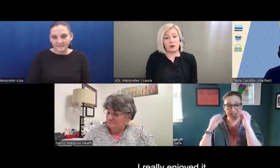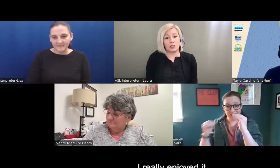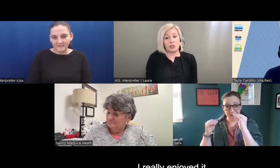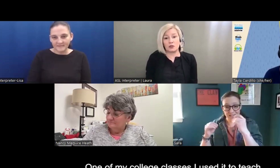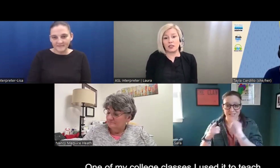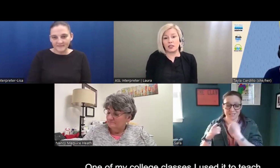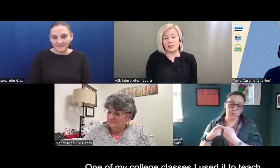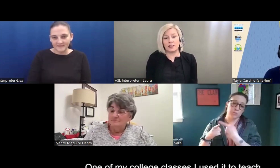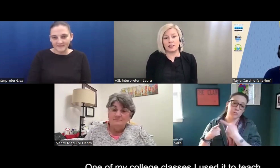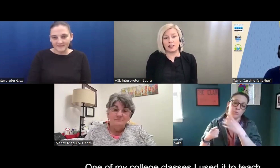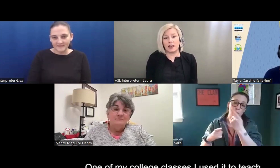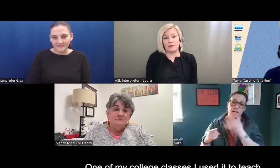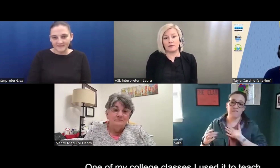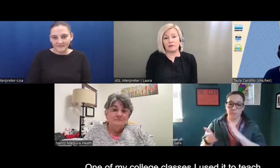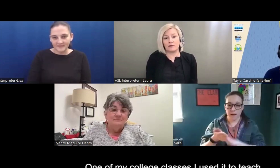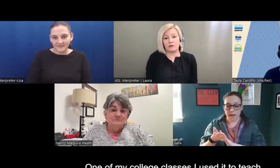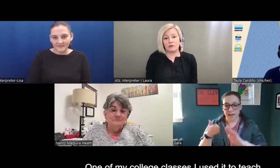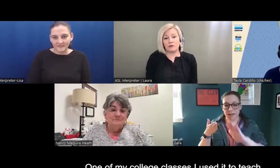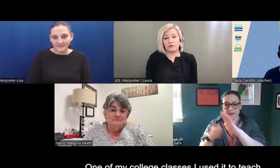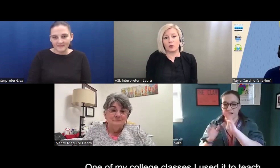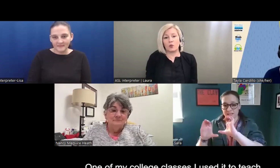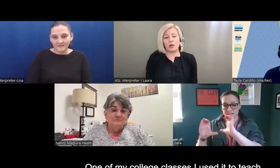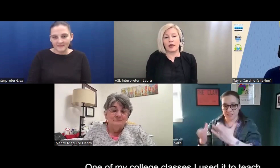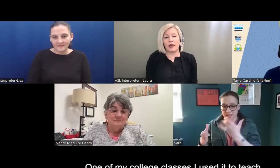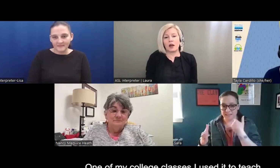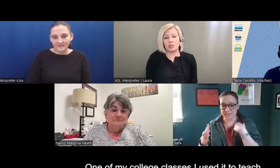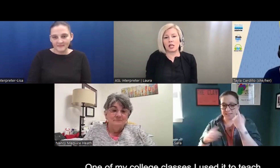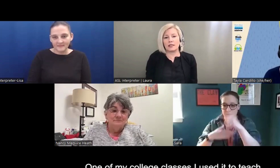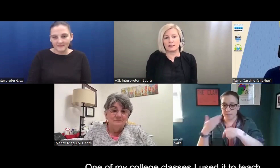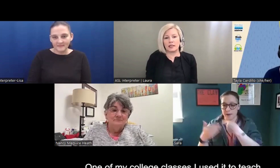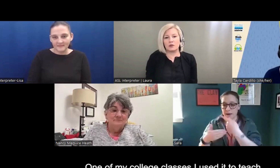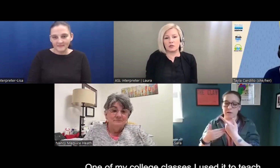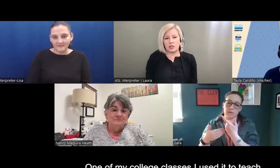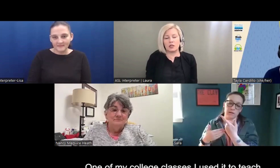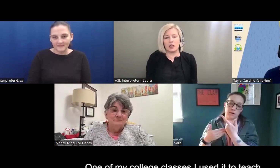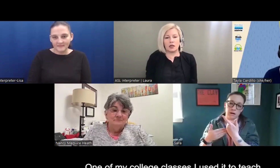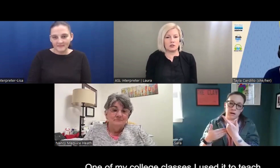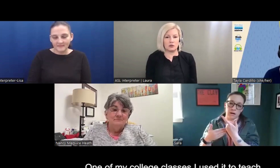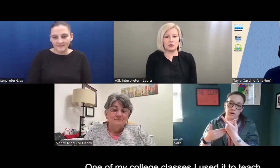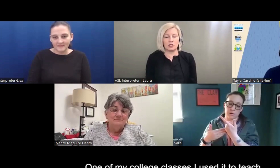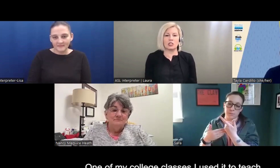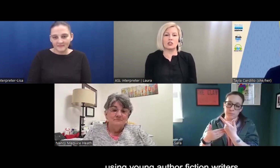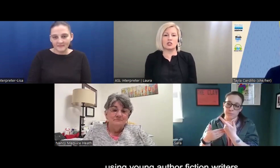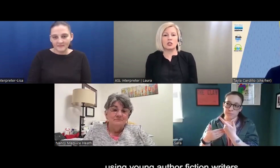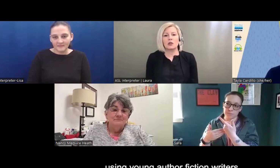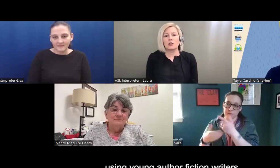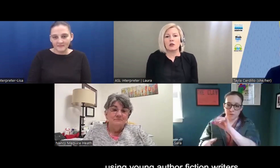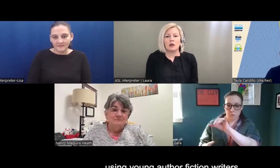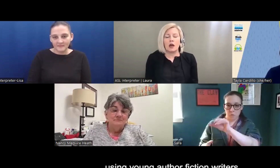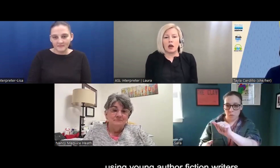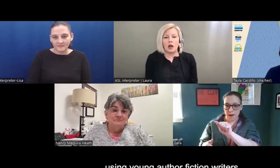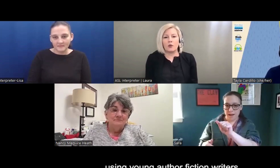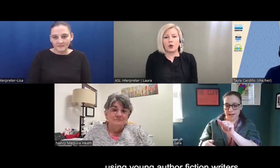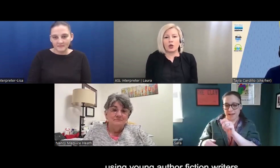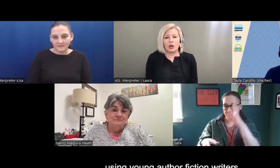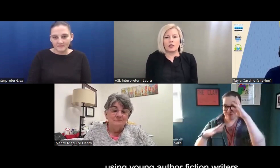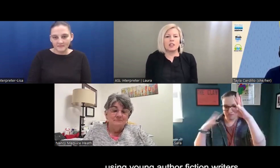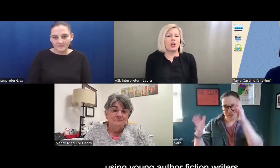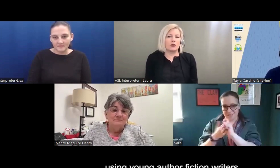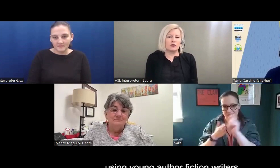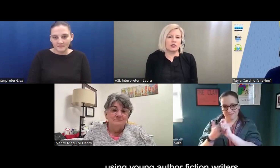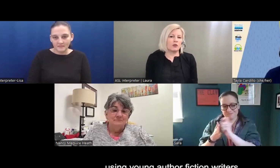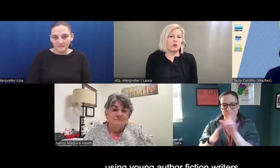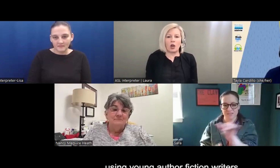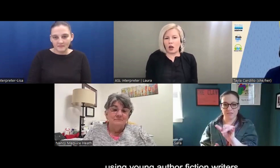I really enjoyed it. And one of my college classes, I used it to teach regard,